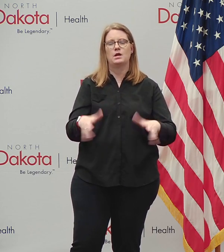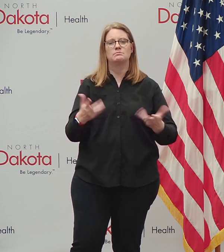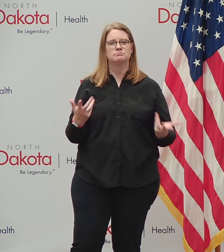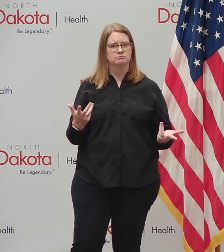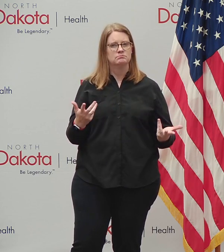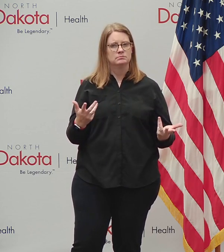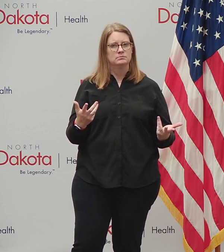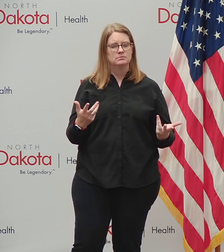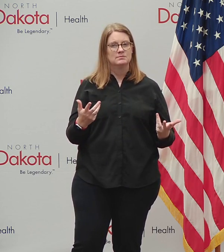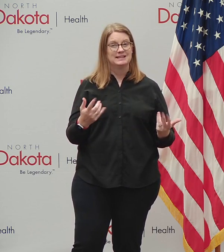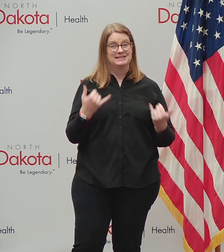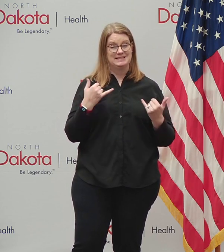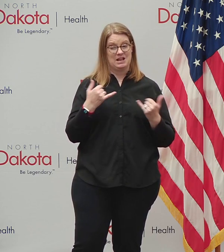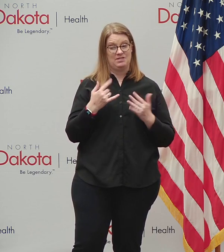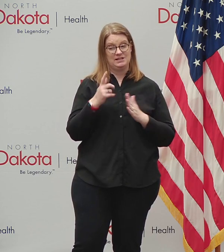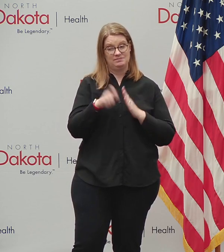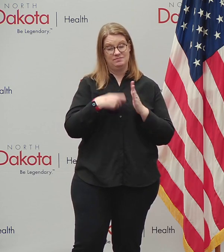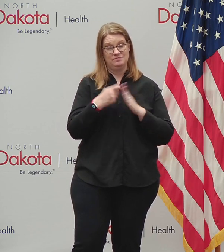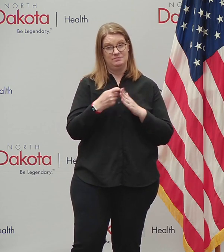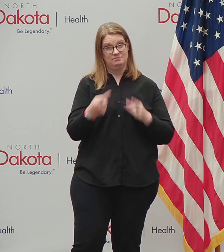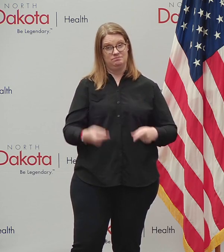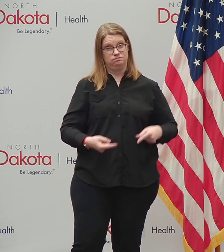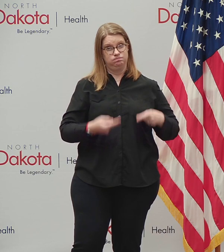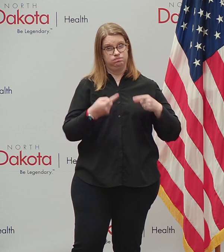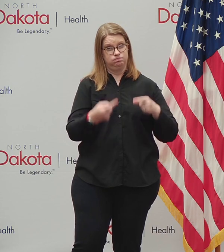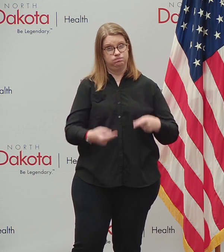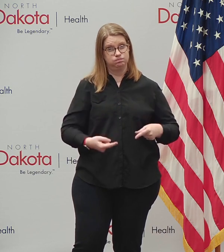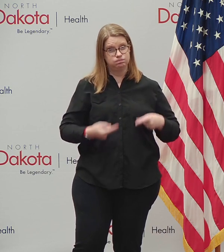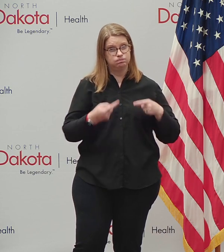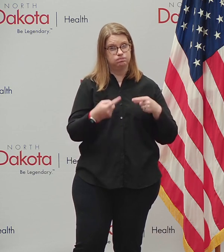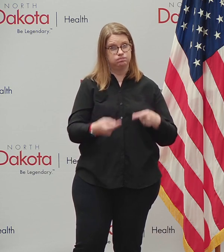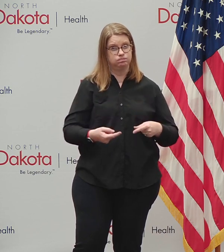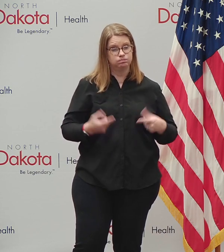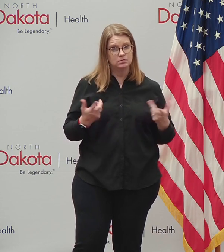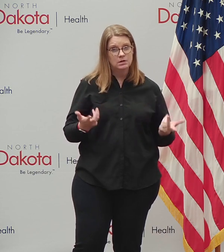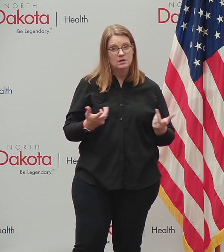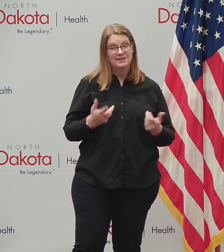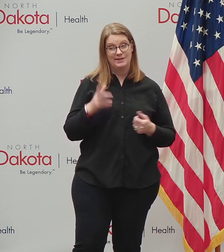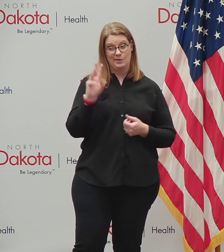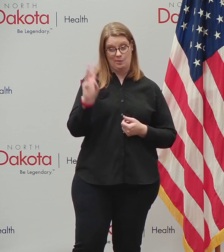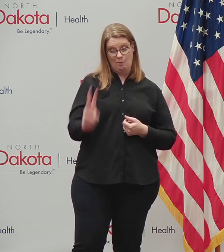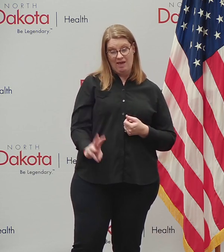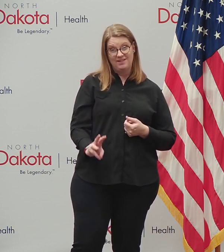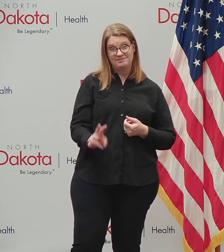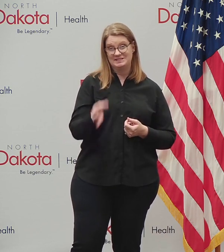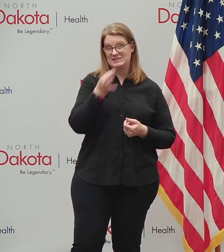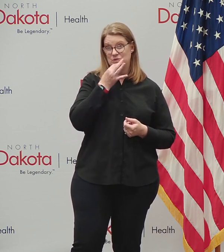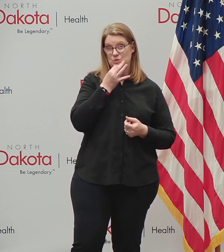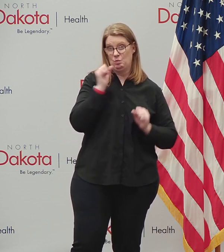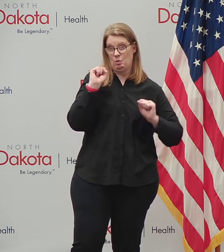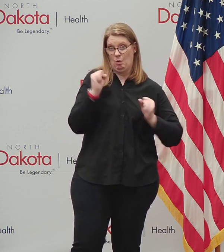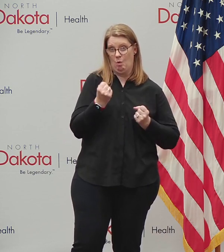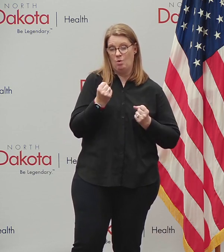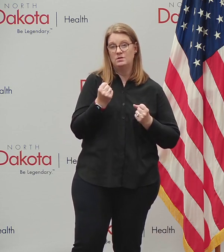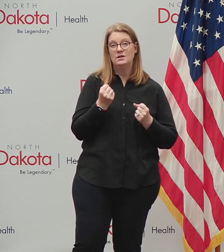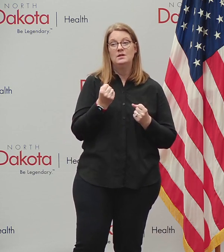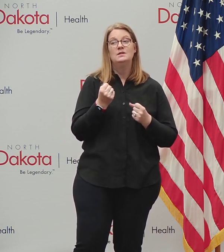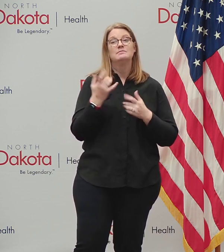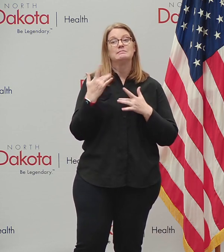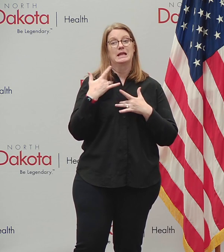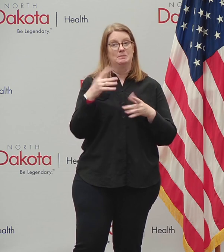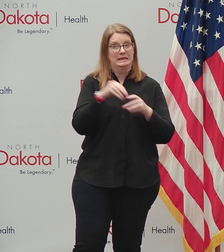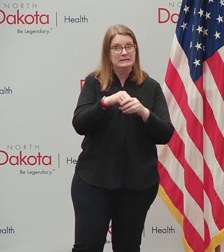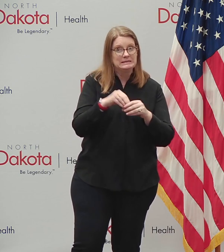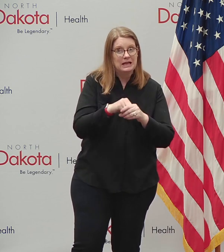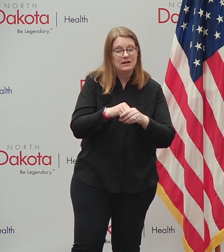challenging period in terms of climate, in terms of the cold weather coming and us being more indoors, and then